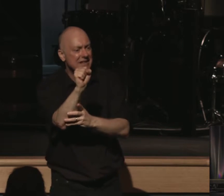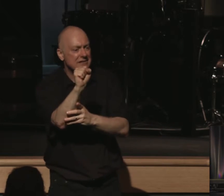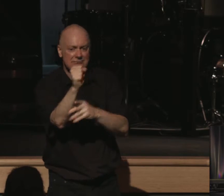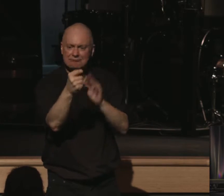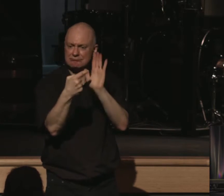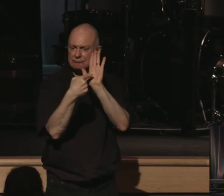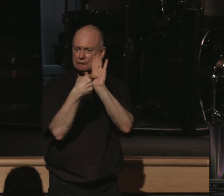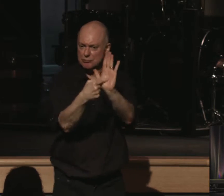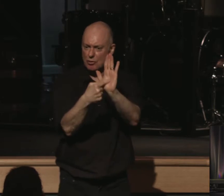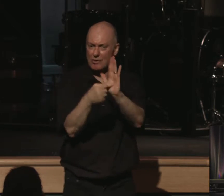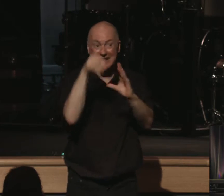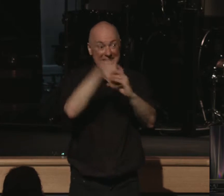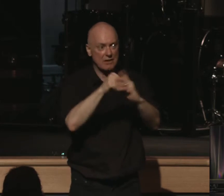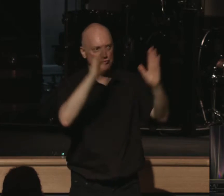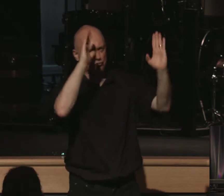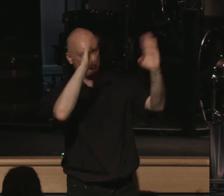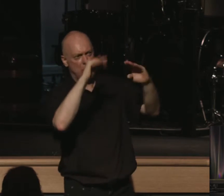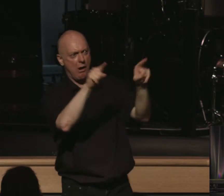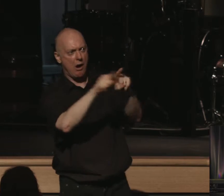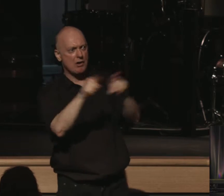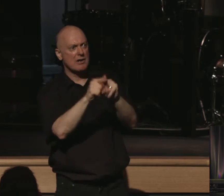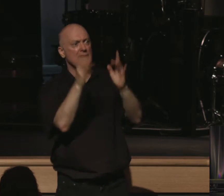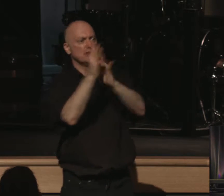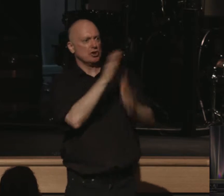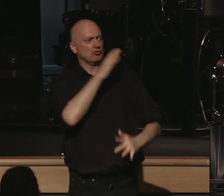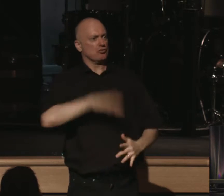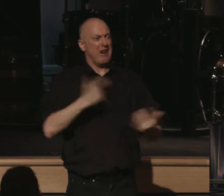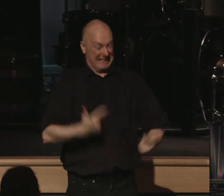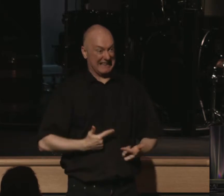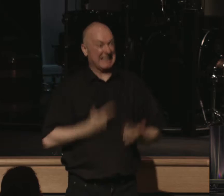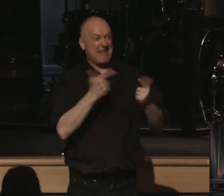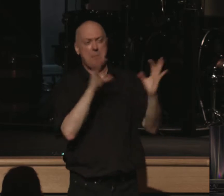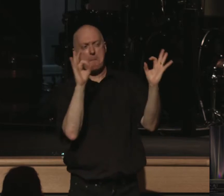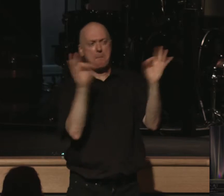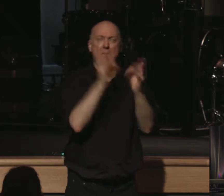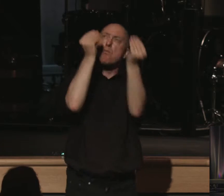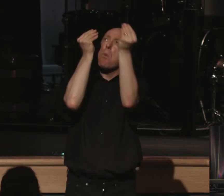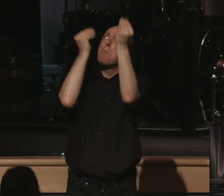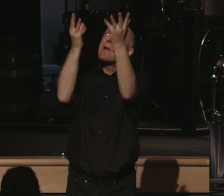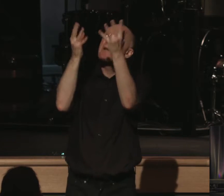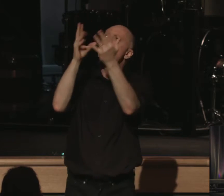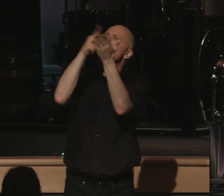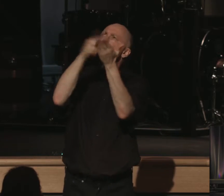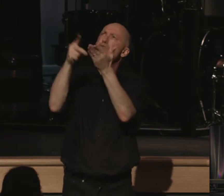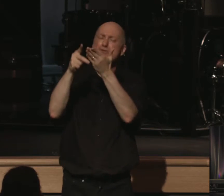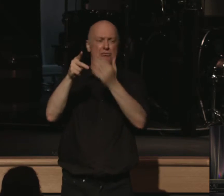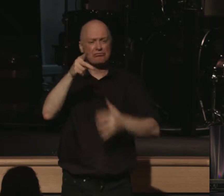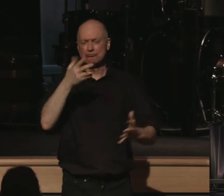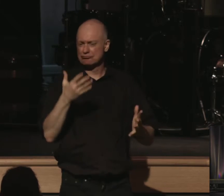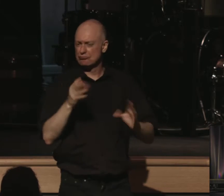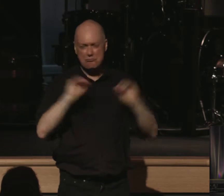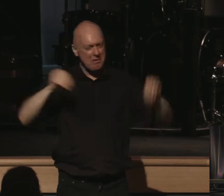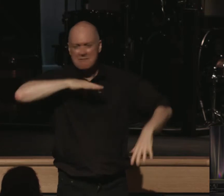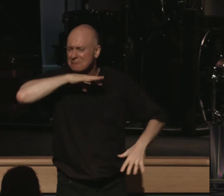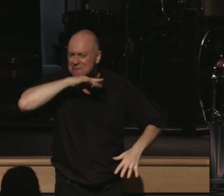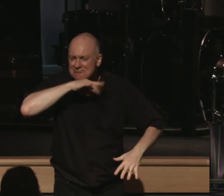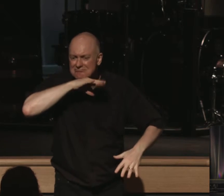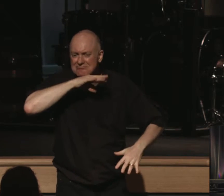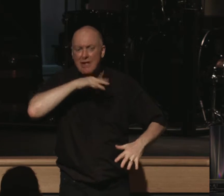manifest in his trial also. As Jesus Christ lives this life in perfect obedience, pure and spotless obedience, accused by the